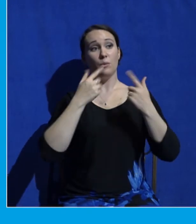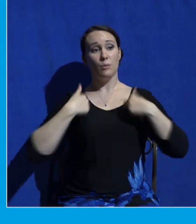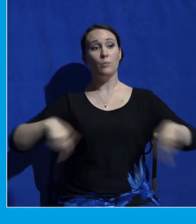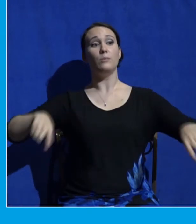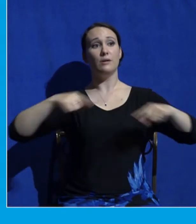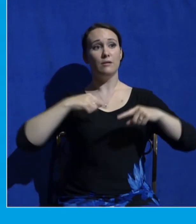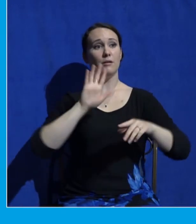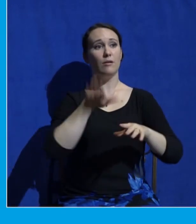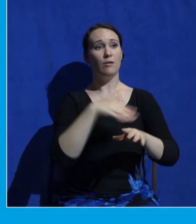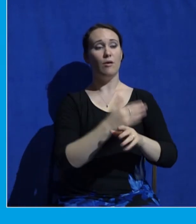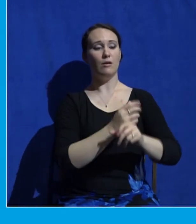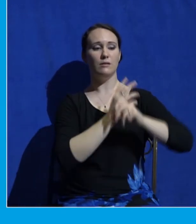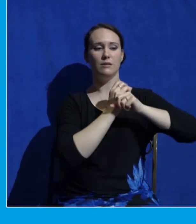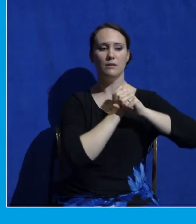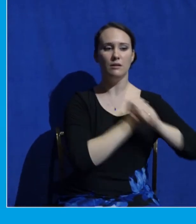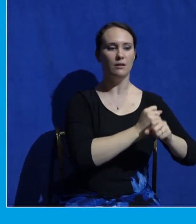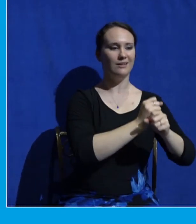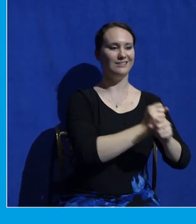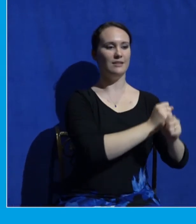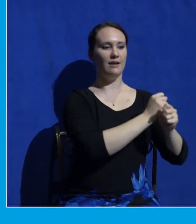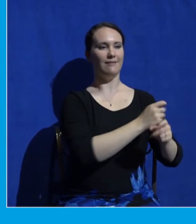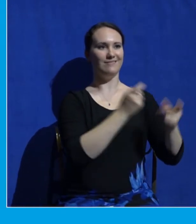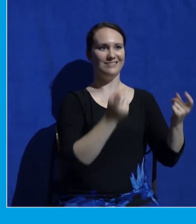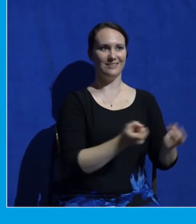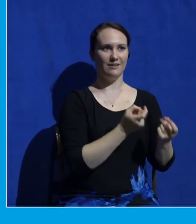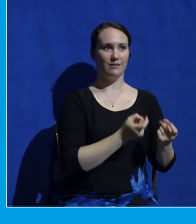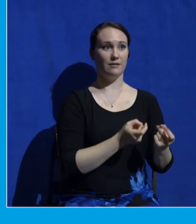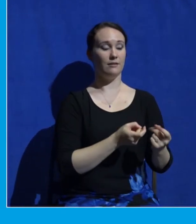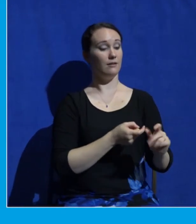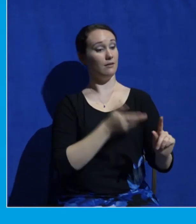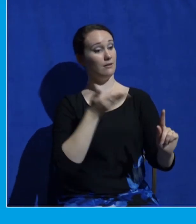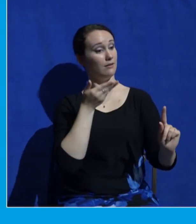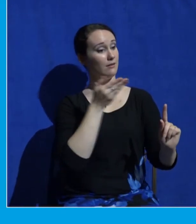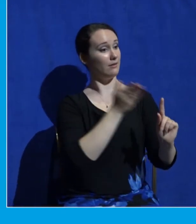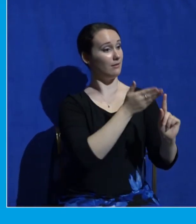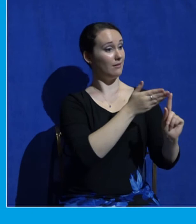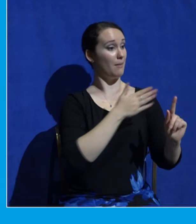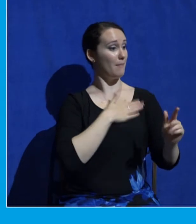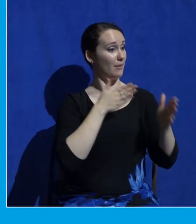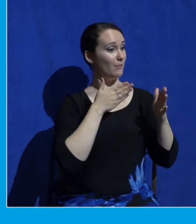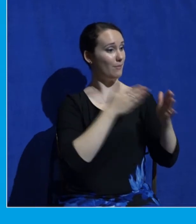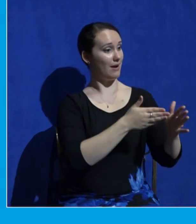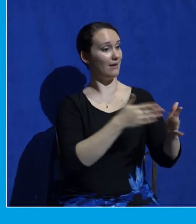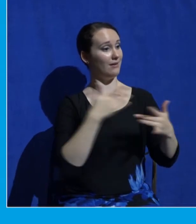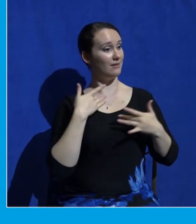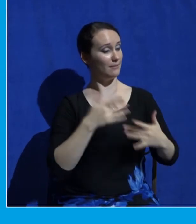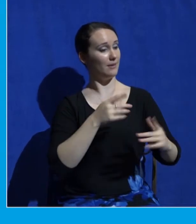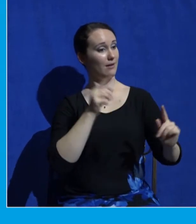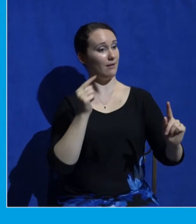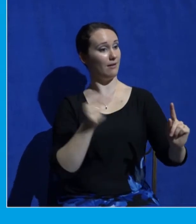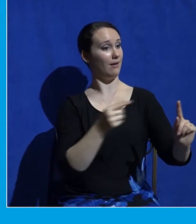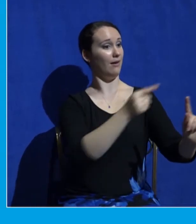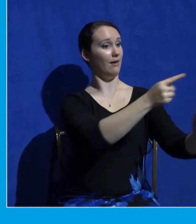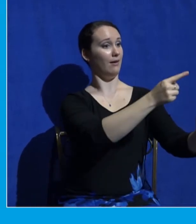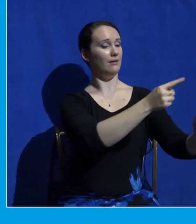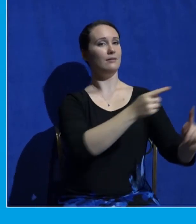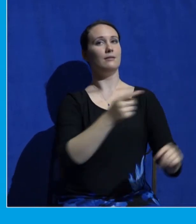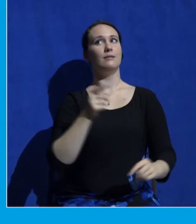lives, prone to go our way instead of God's way. We've all rebelled against God's ways, and we deserve eternal judgment